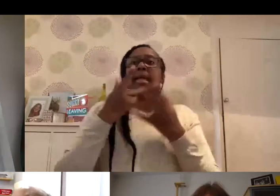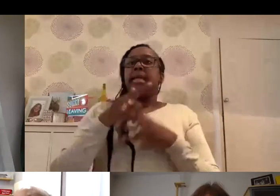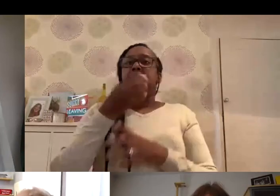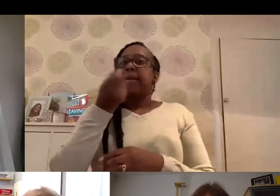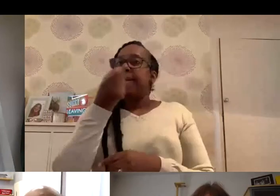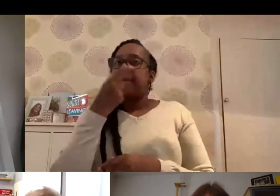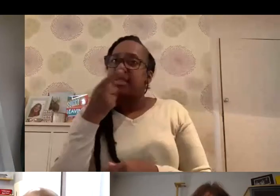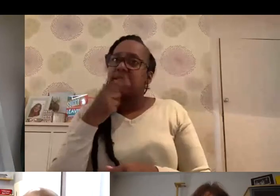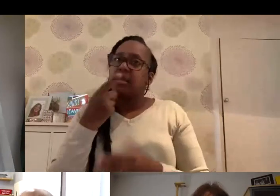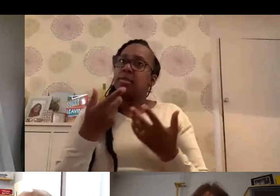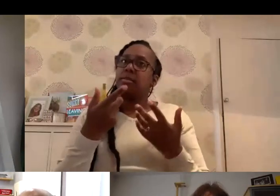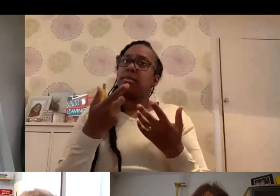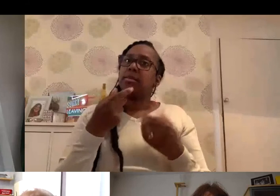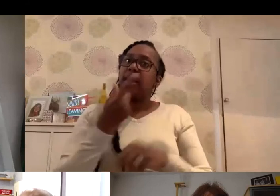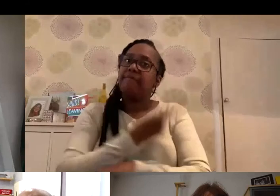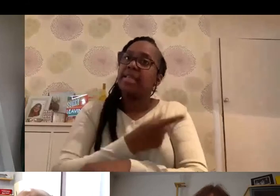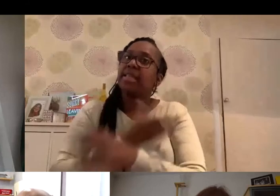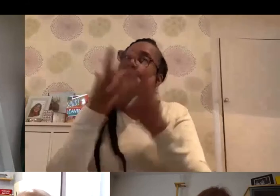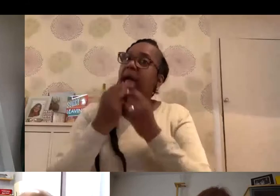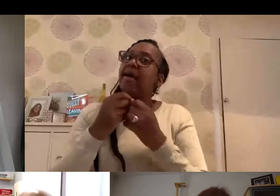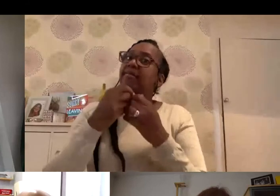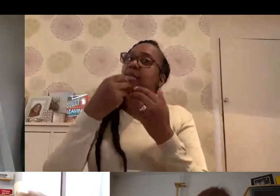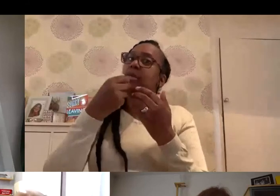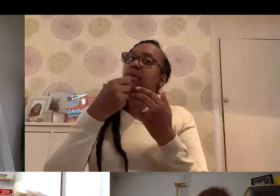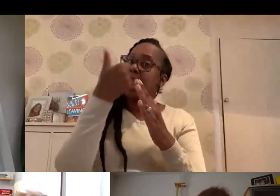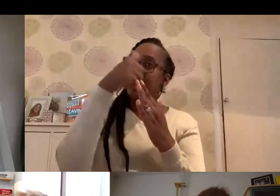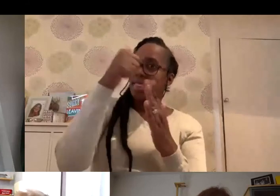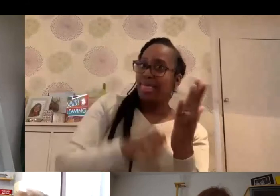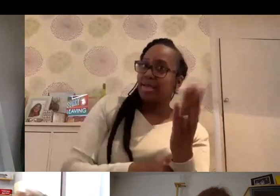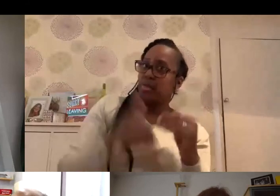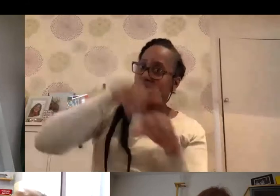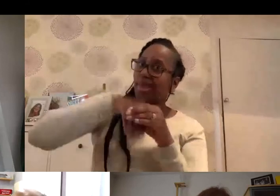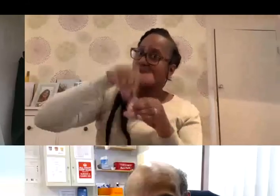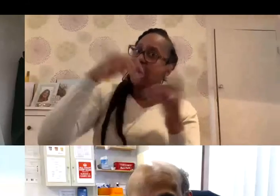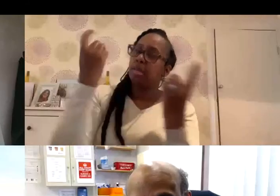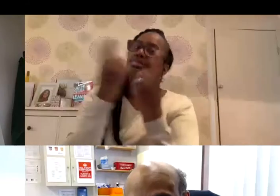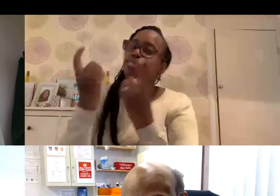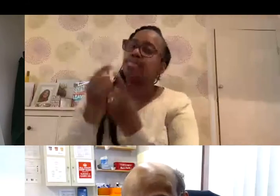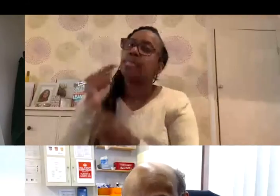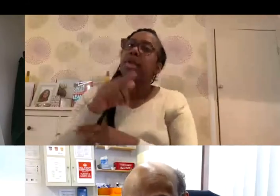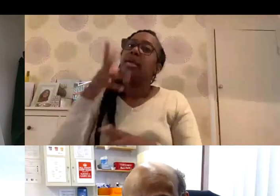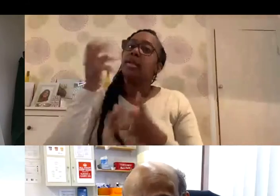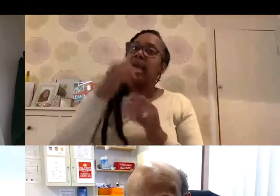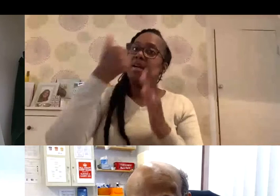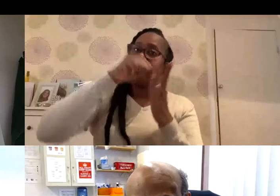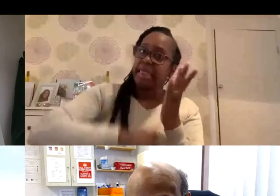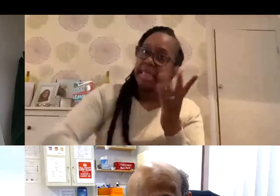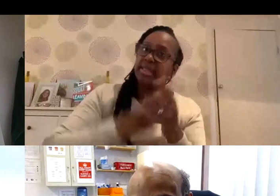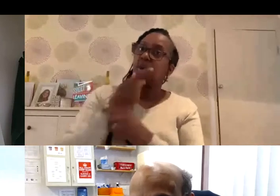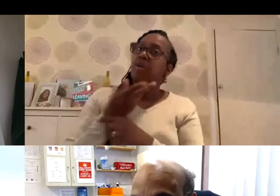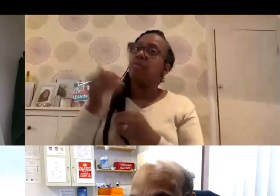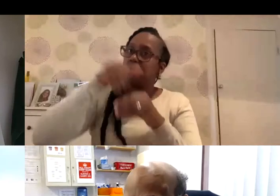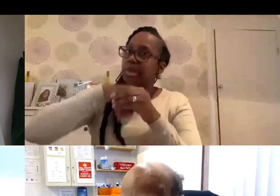vaccine has to list the ingredients that are in in the products. So each of those documents does actually have the list of